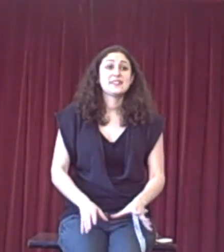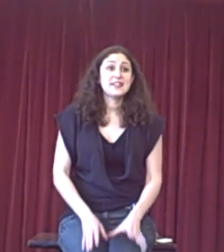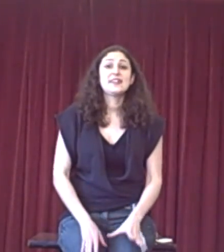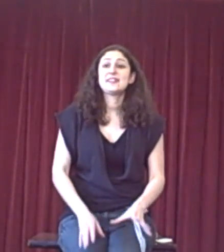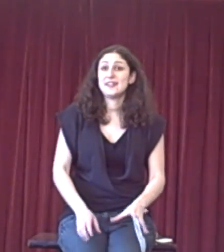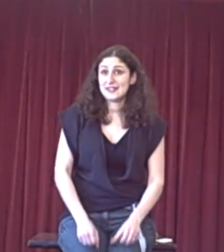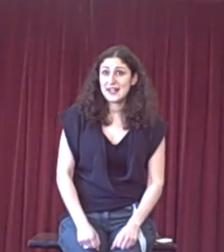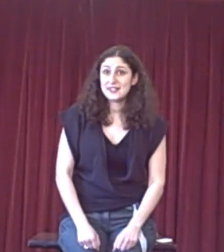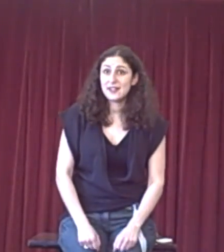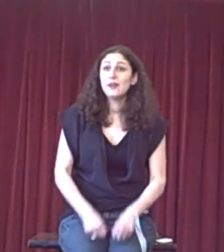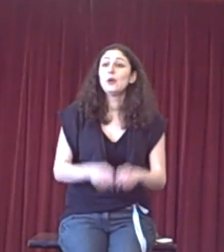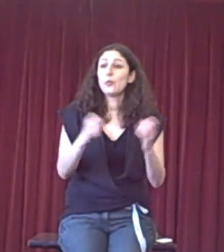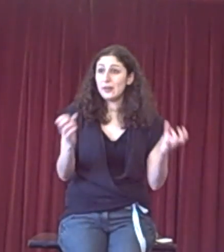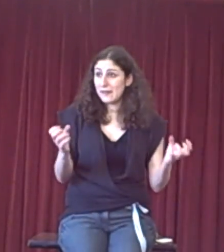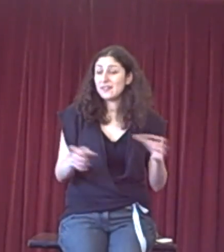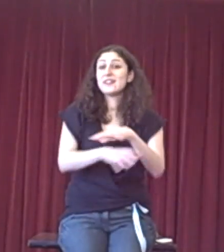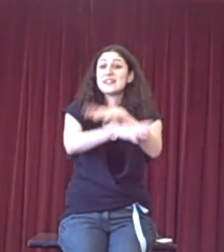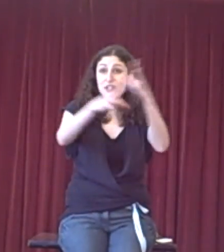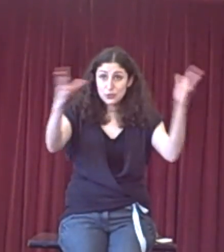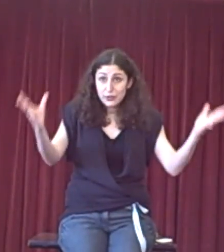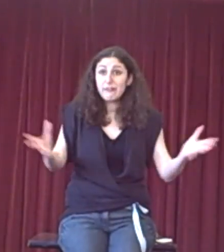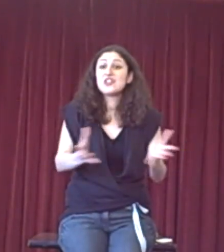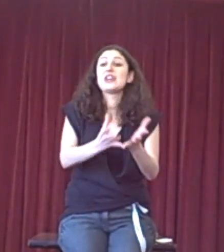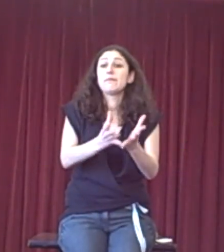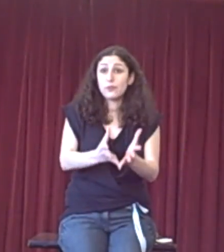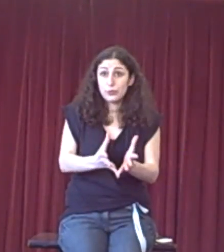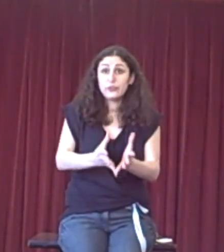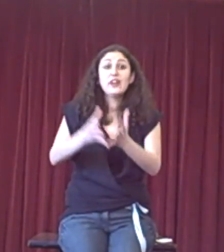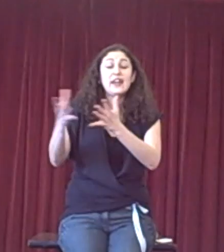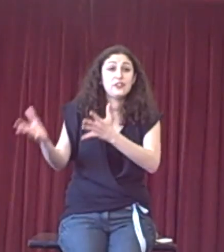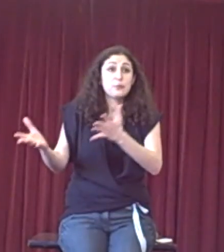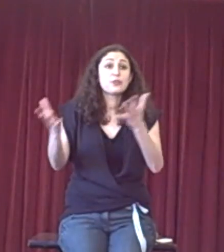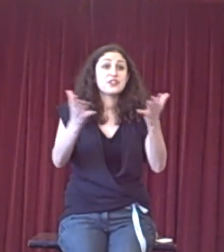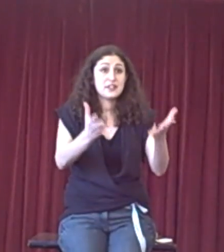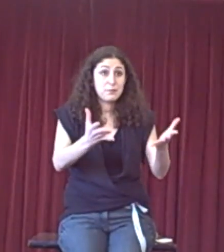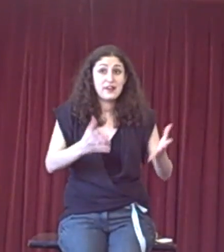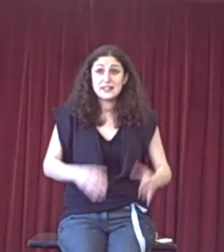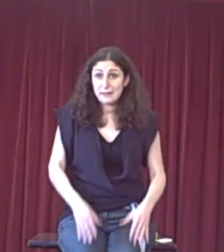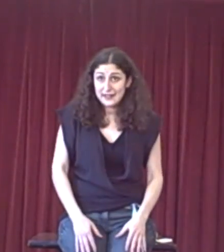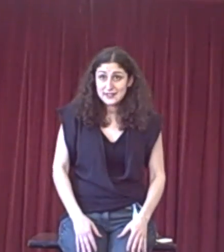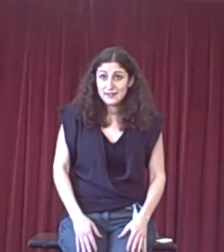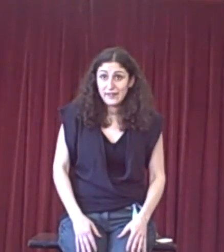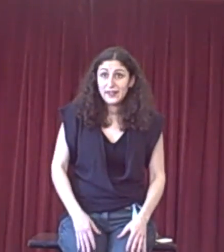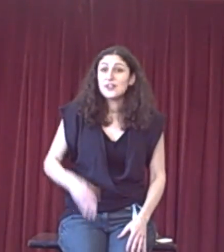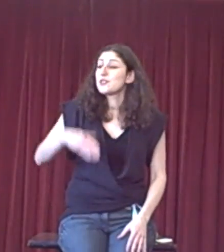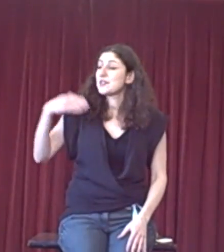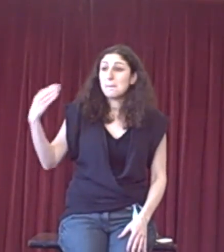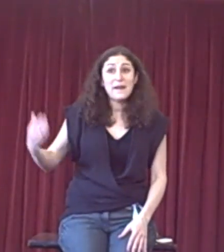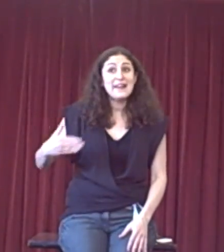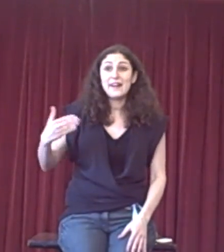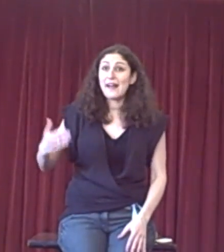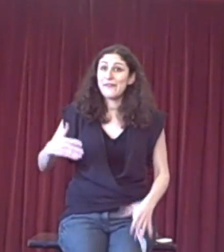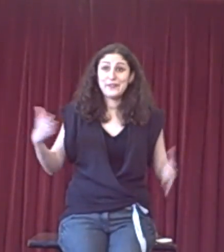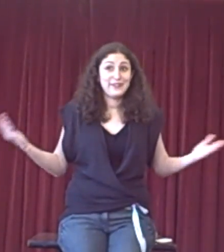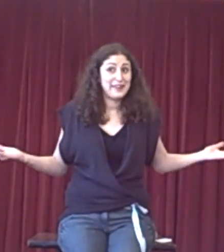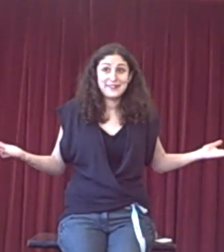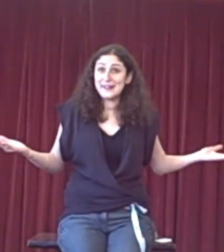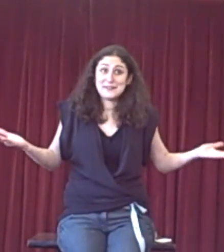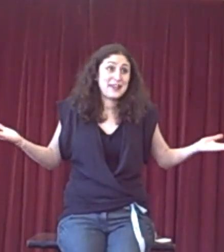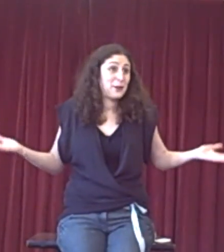assassinating a dictator will mean that a dictatorial regime falls and a democracy is put in its place. So, it's completely okay for you to satisfy and stay in